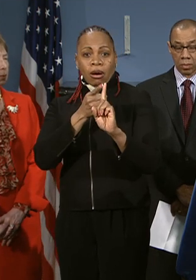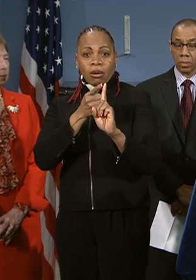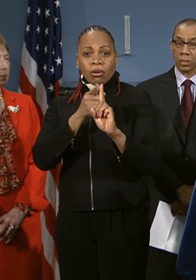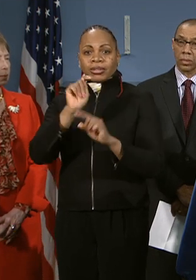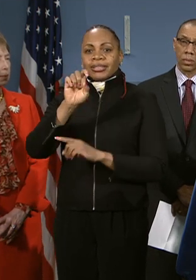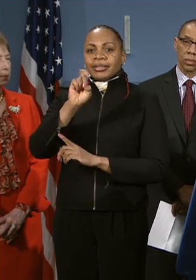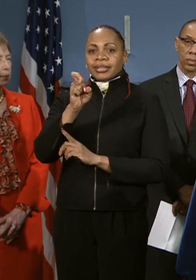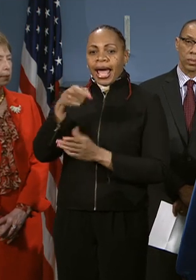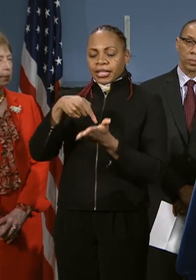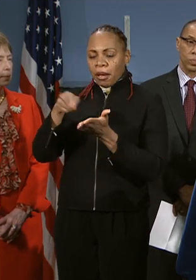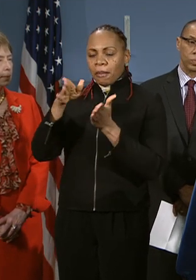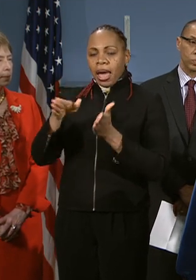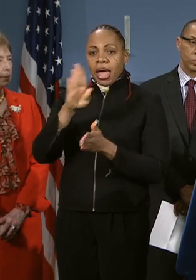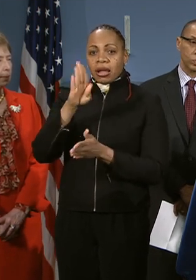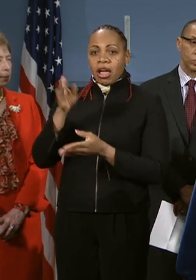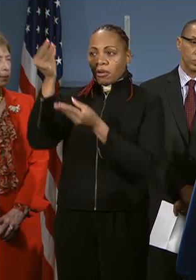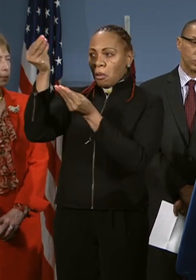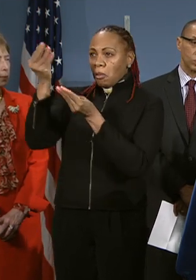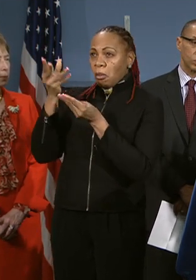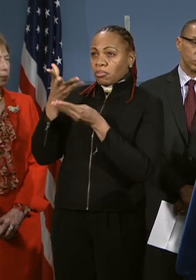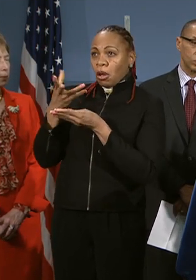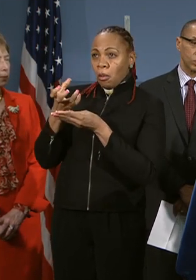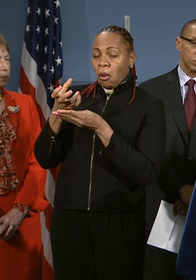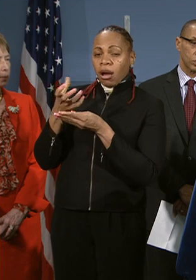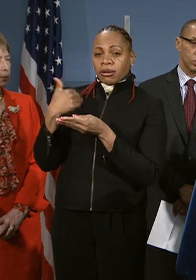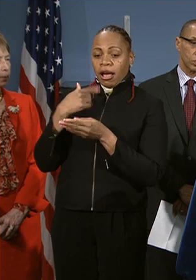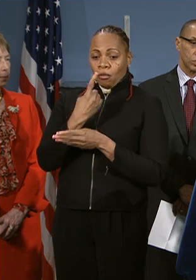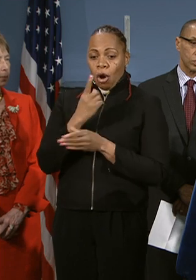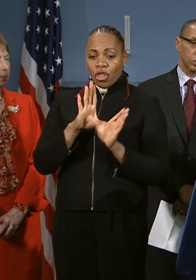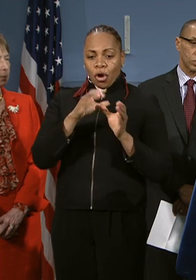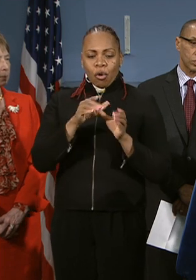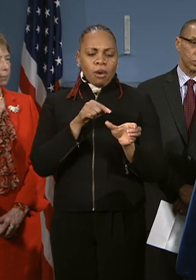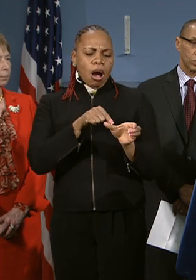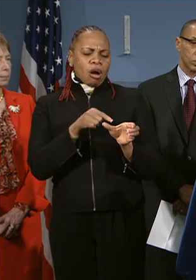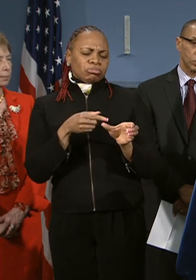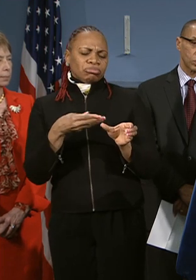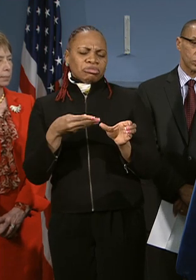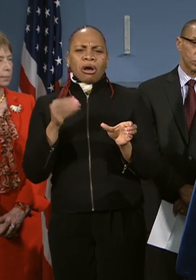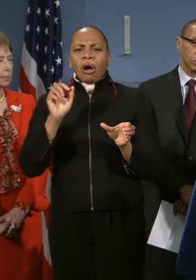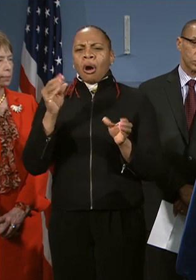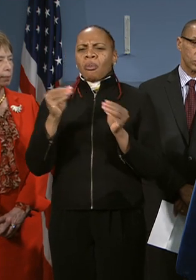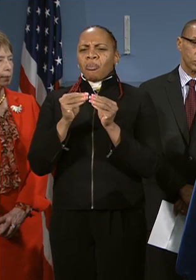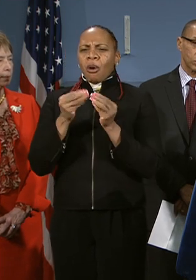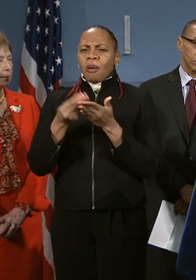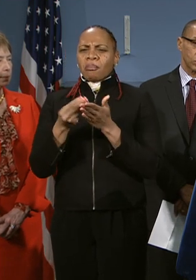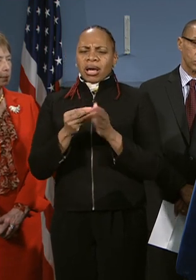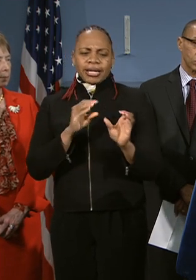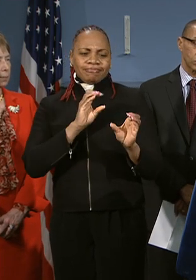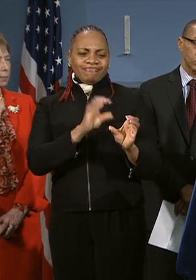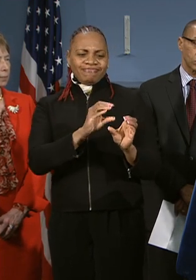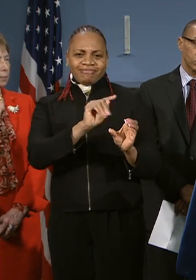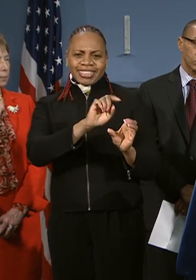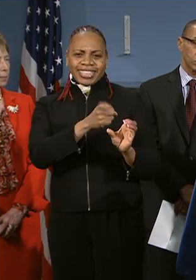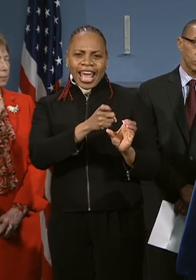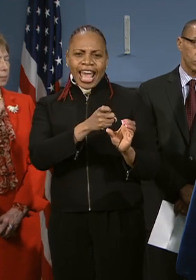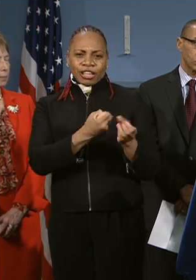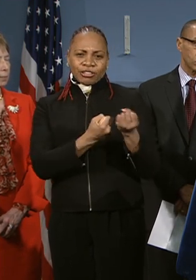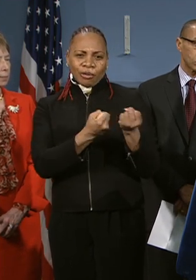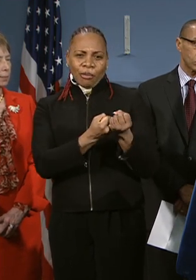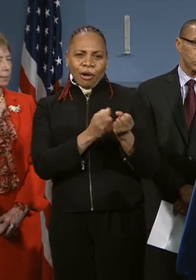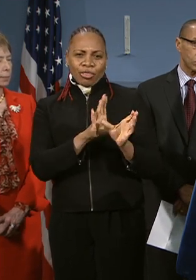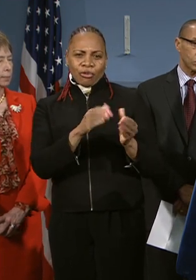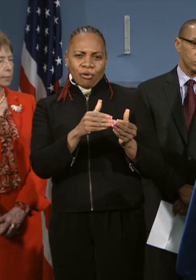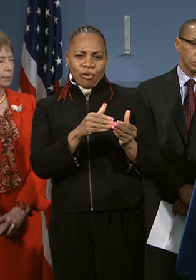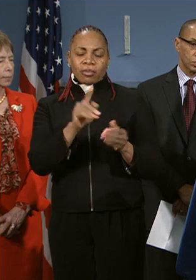this city have never told us that they want to take any one group and say, I'm going to pay more taxes just to support that group. The taxpayers